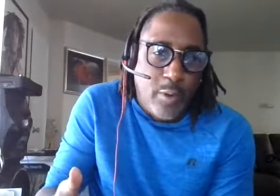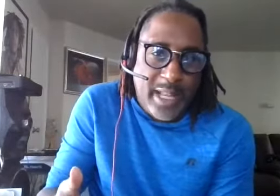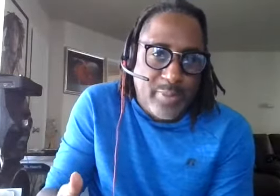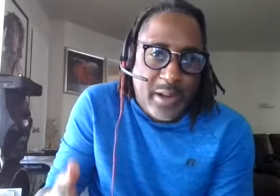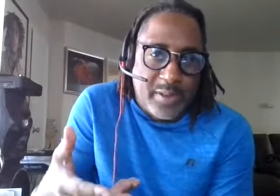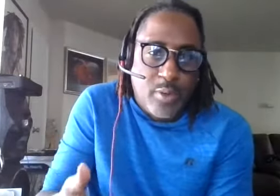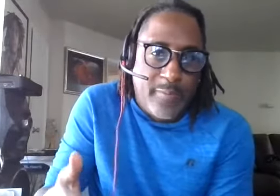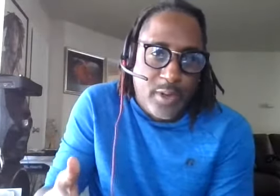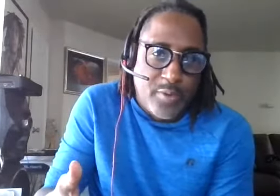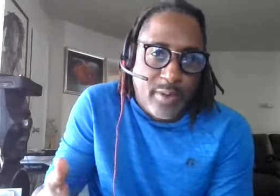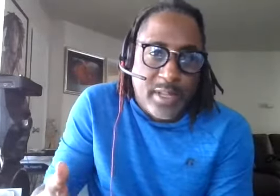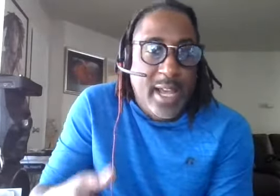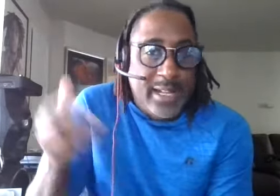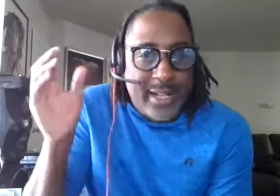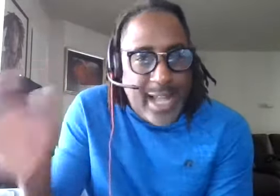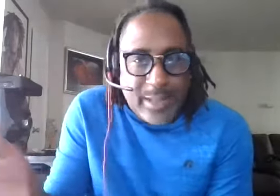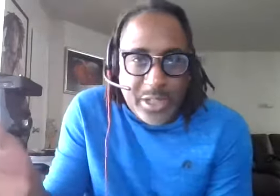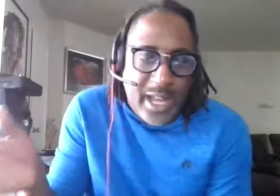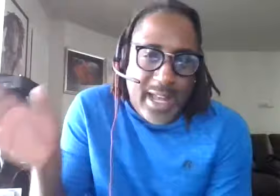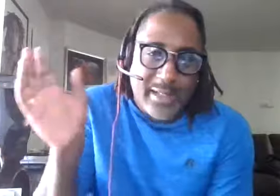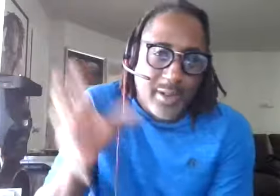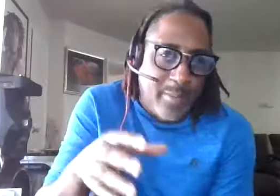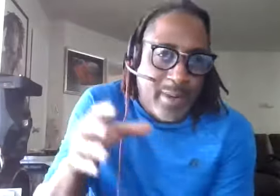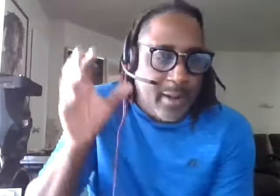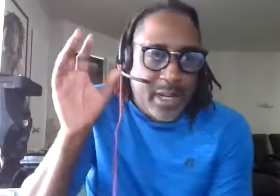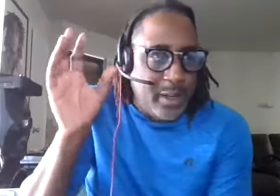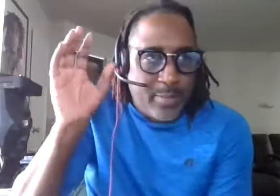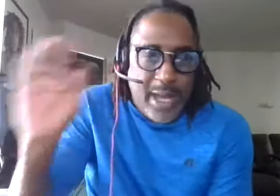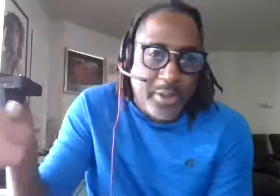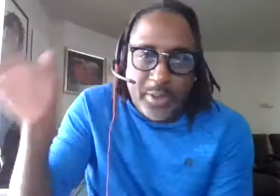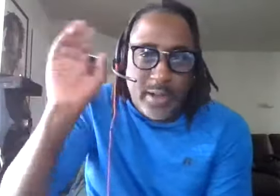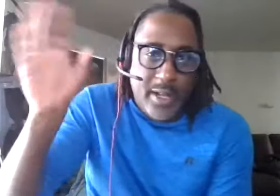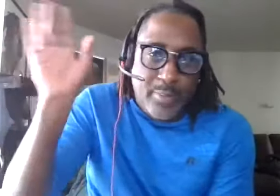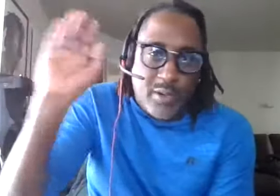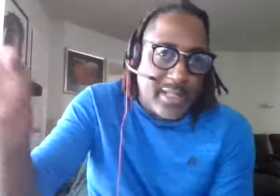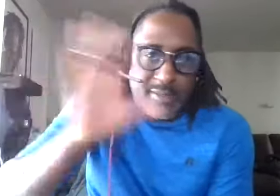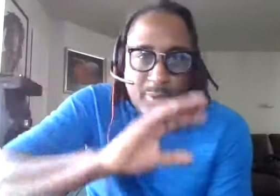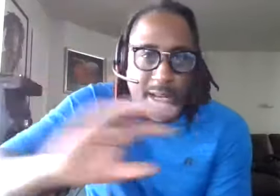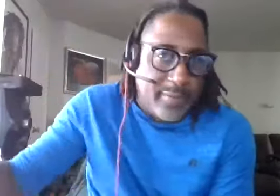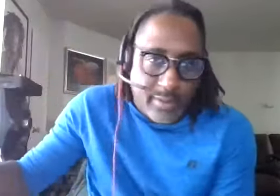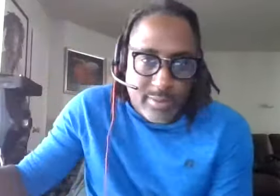four bass players or three or four drummers and it doesn't have to be jazz or hip i mean or metal or progressive whatever right